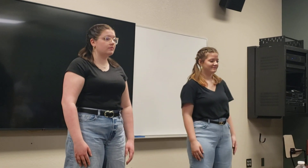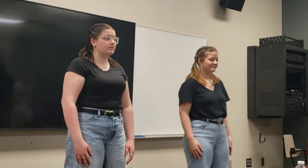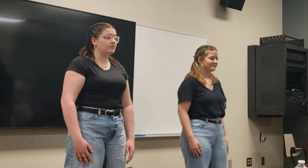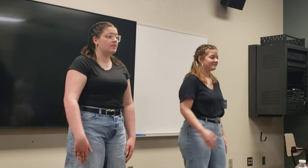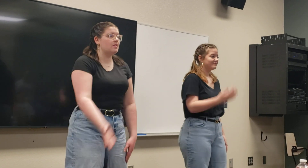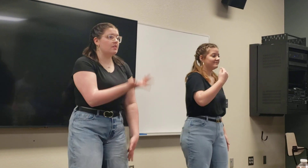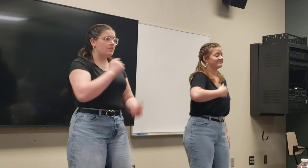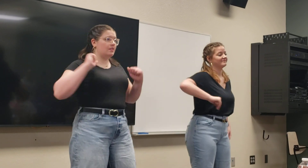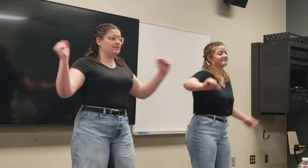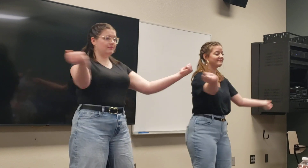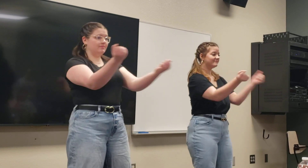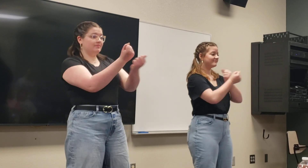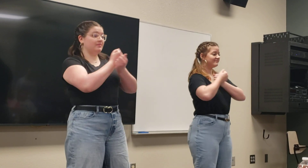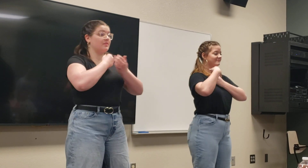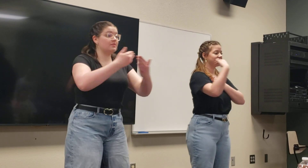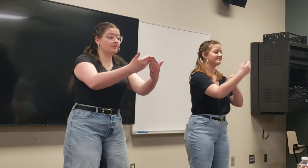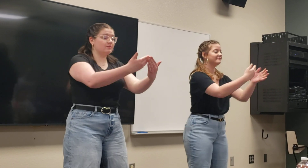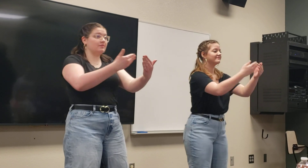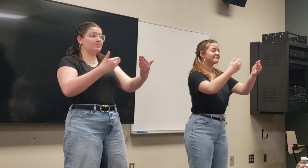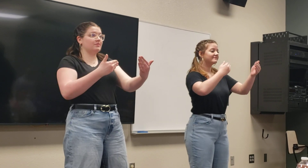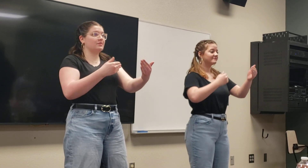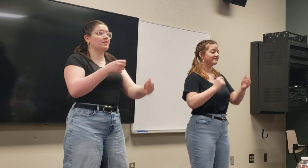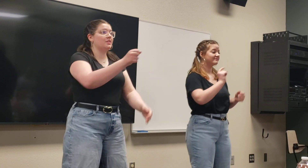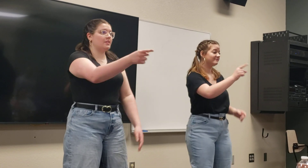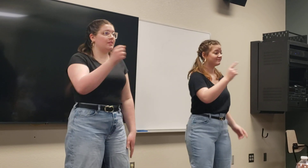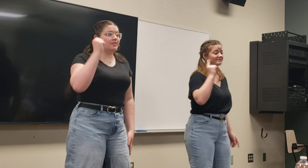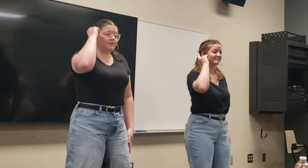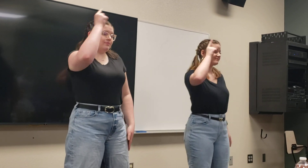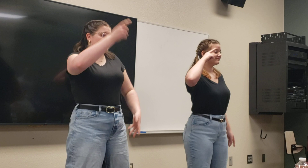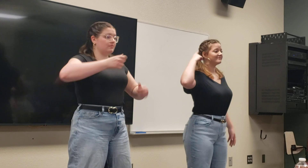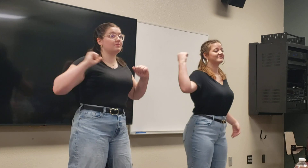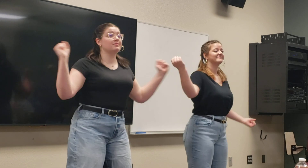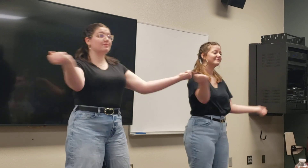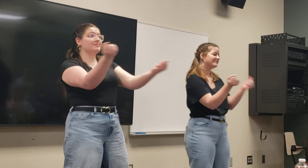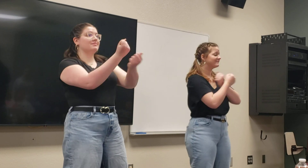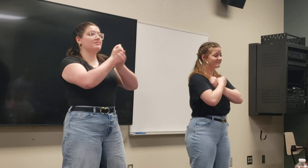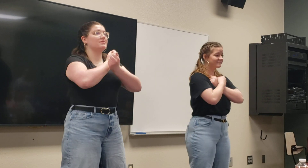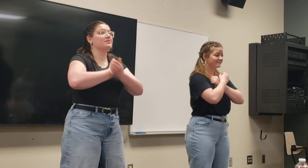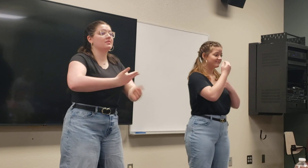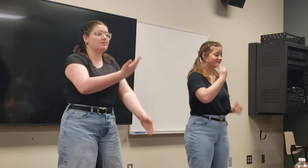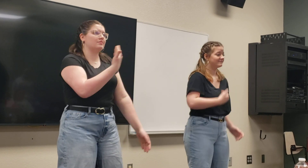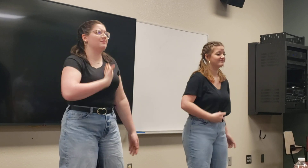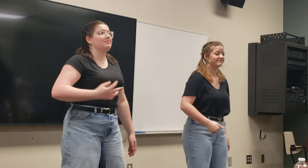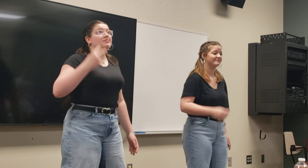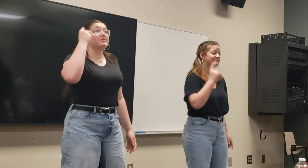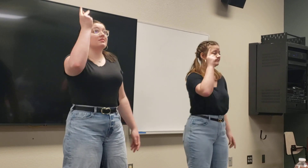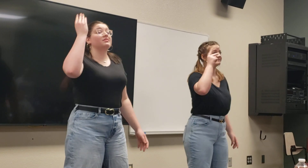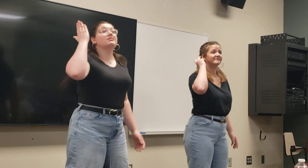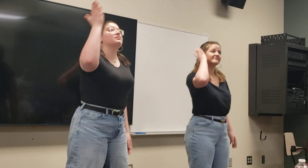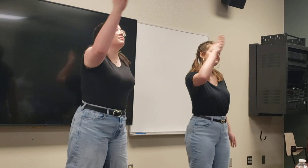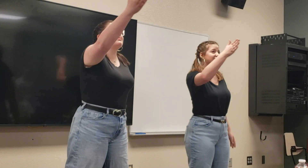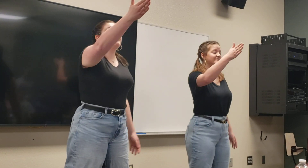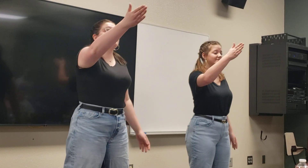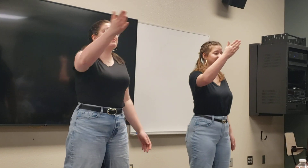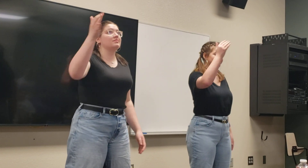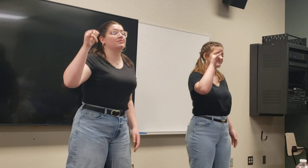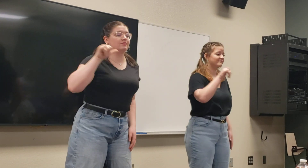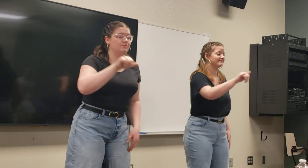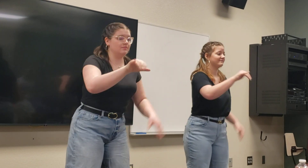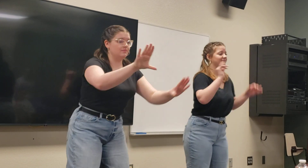Cause I loved you before, you knew it was love. And I saw it all, still